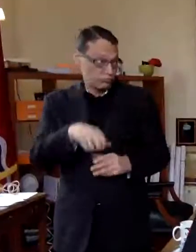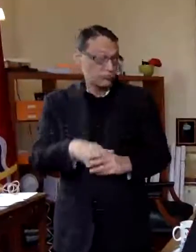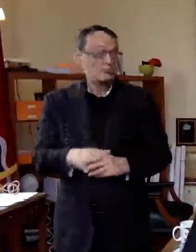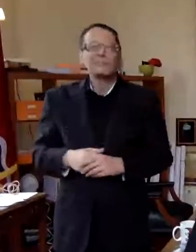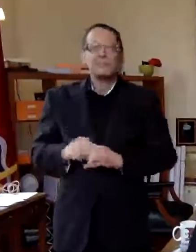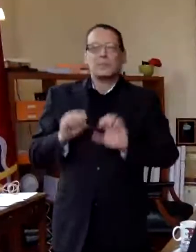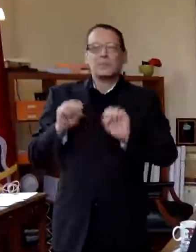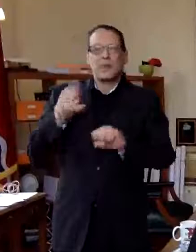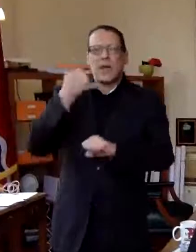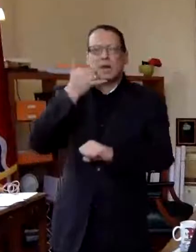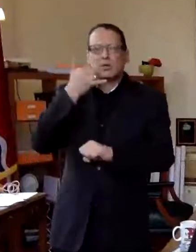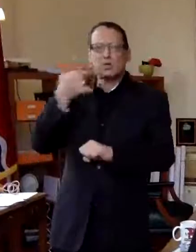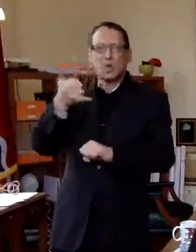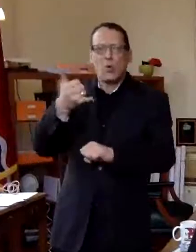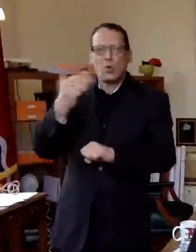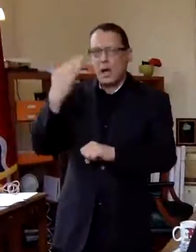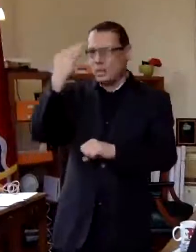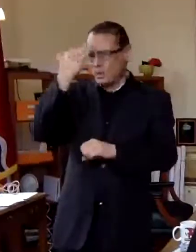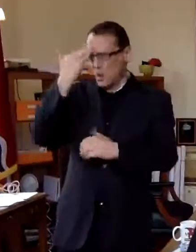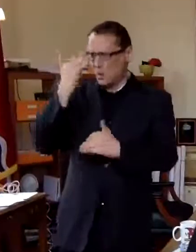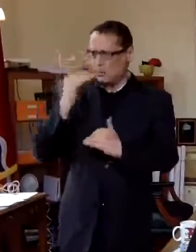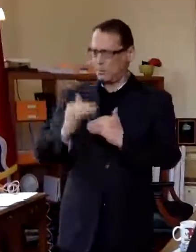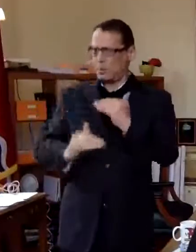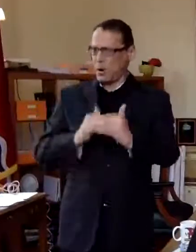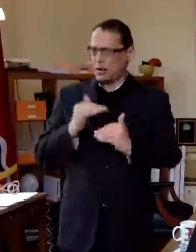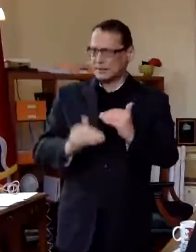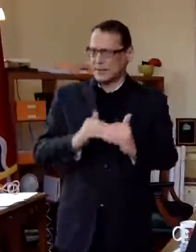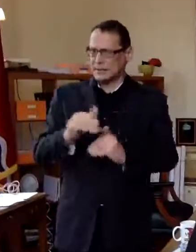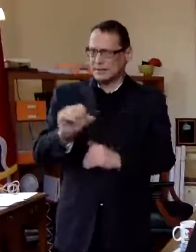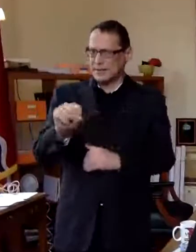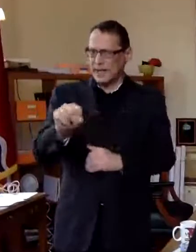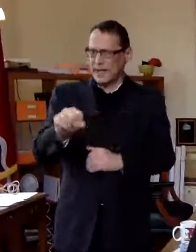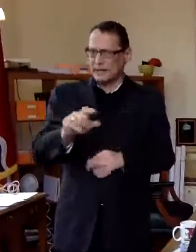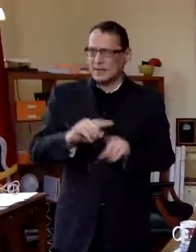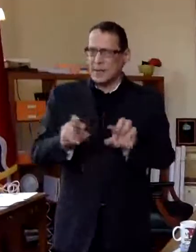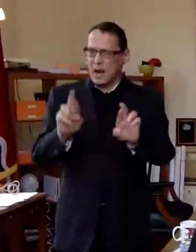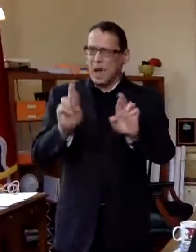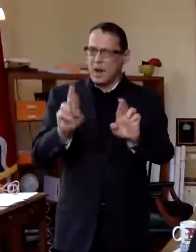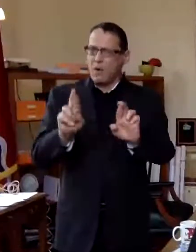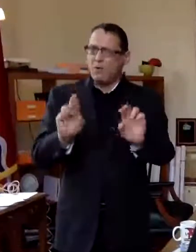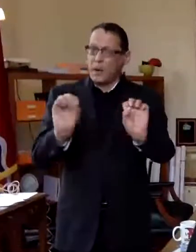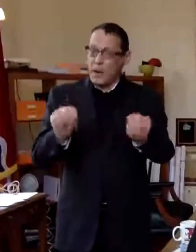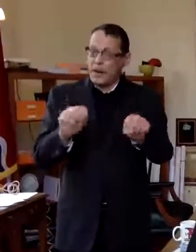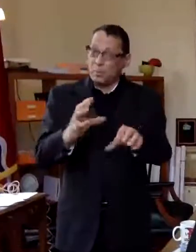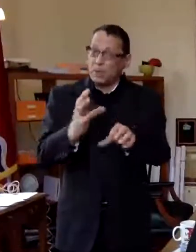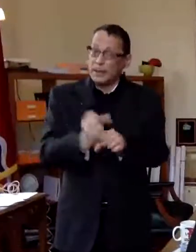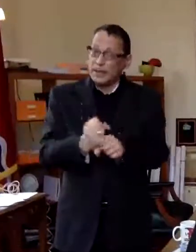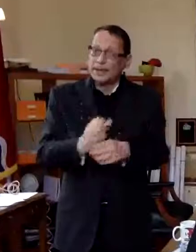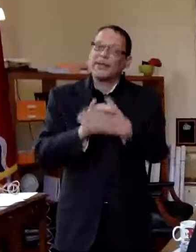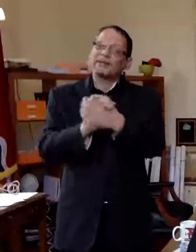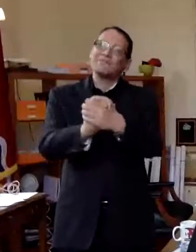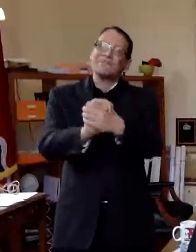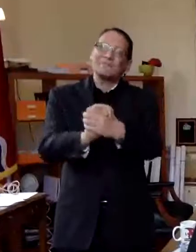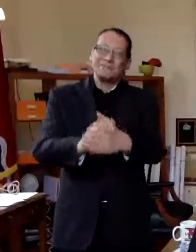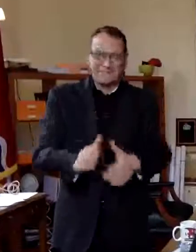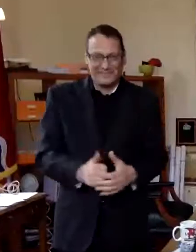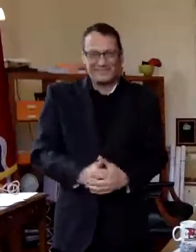can call there i know there is a process um but i hope you're able to get one soon congratulations